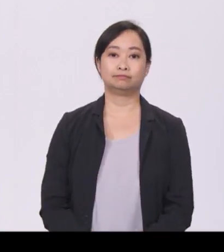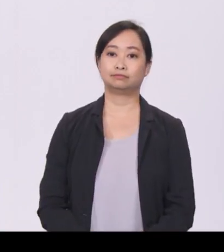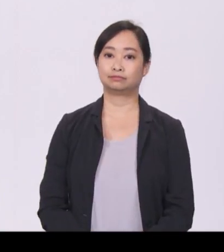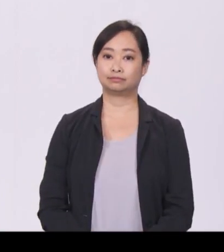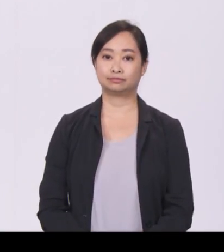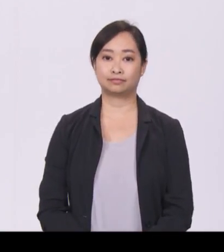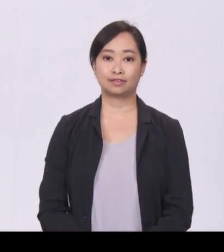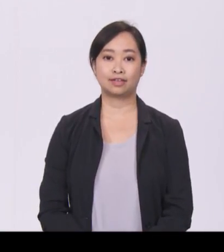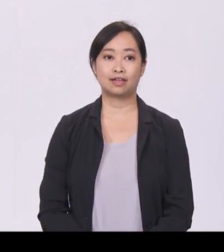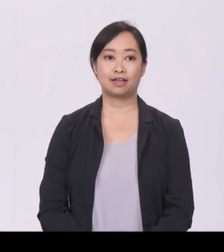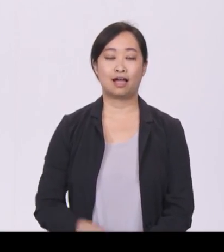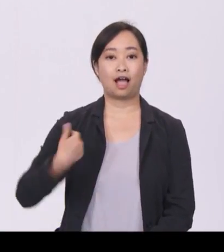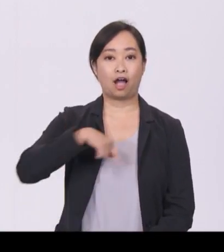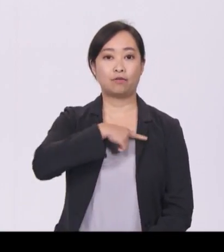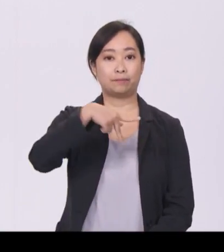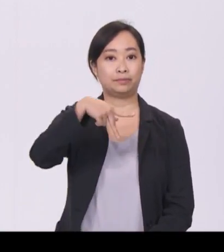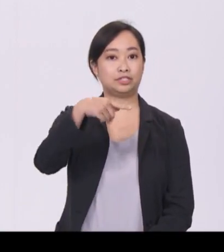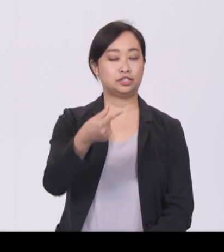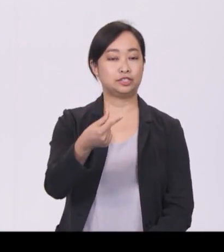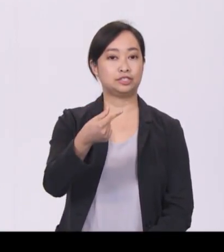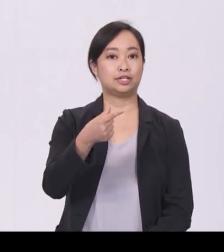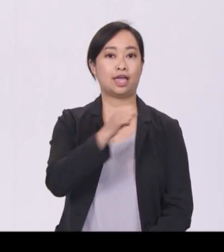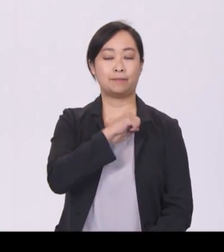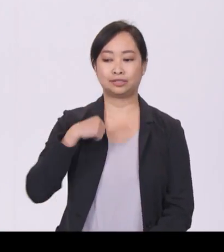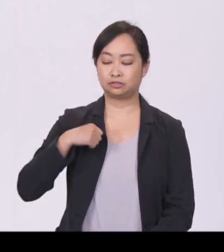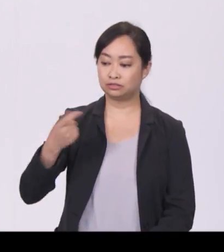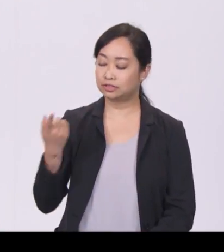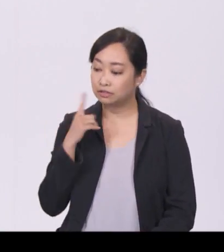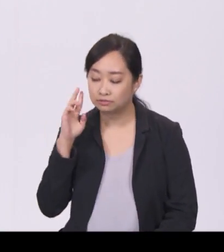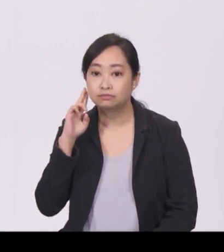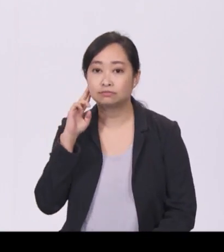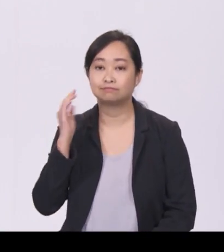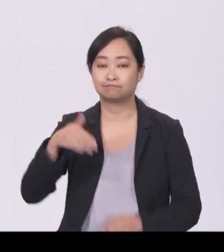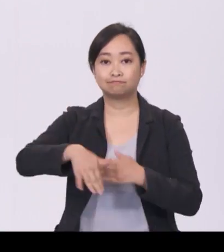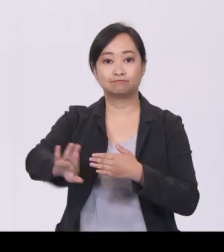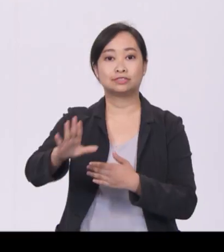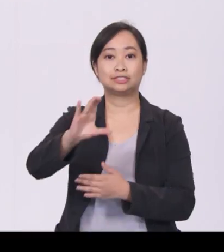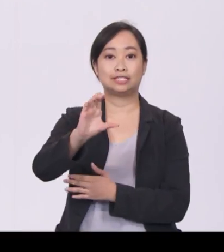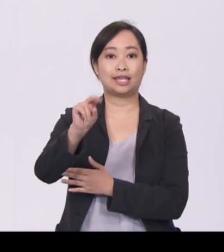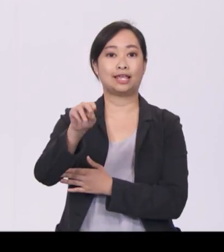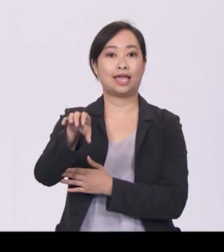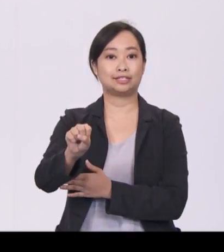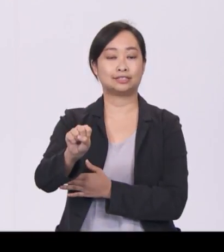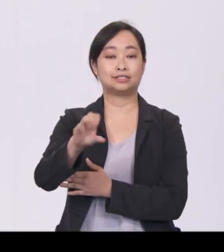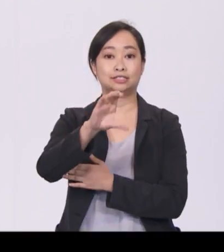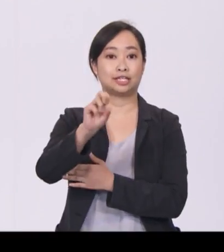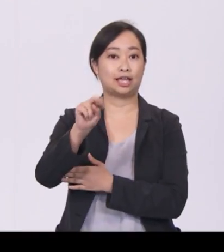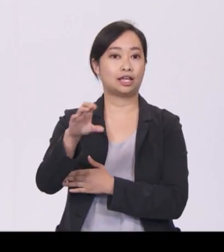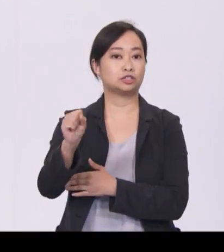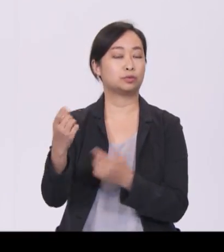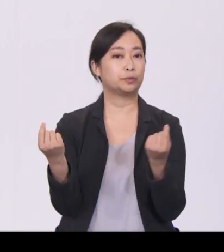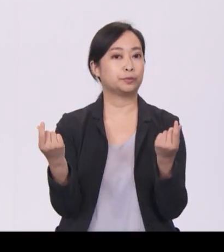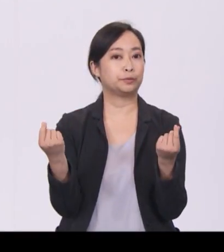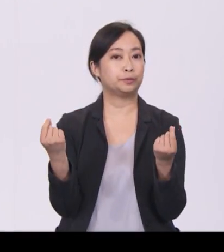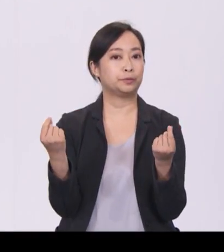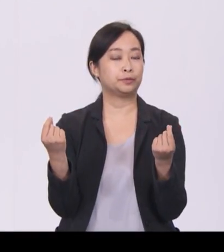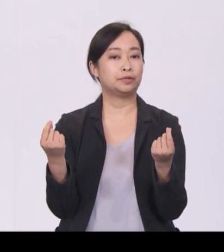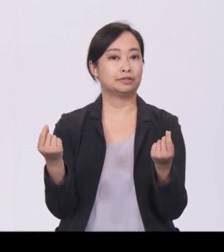Our PG Ambassadors referred them to CNS, which enrolled them in a care line, a 24-hour tele befriending